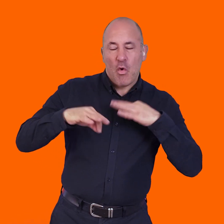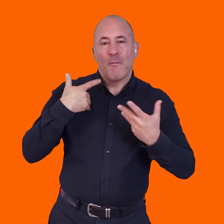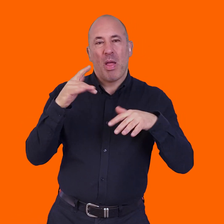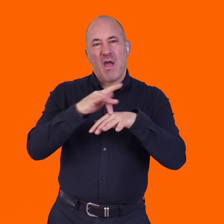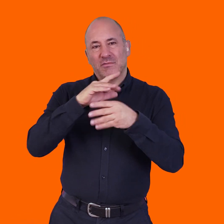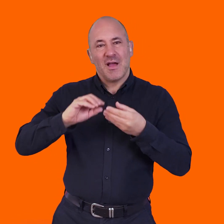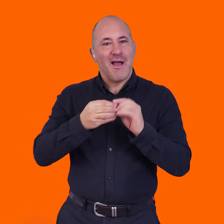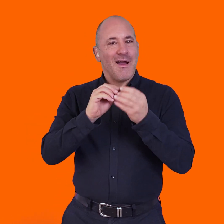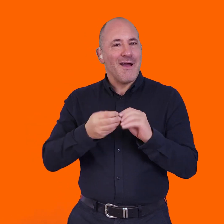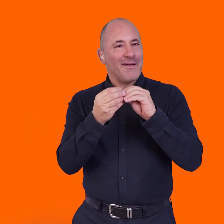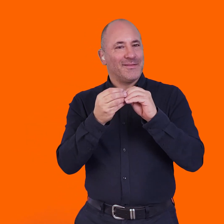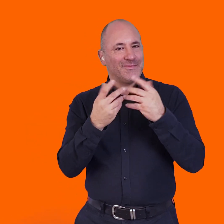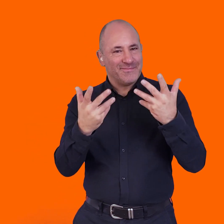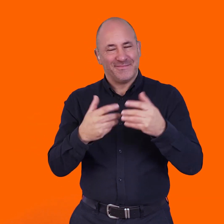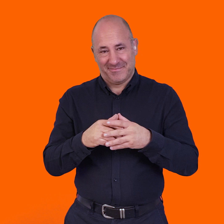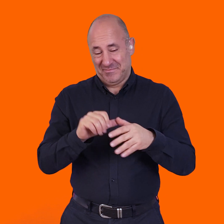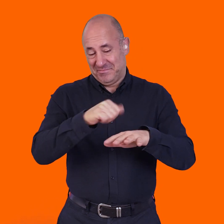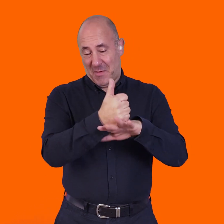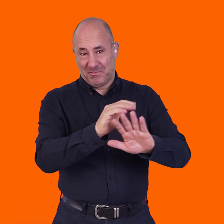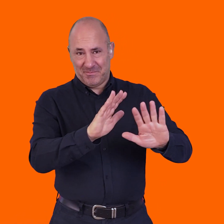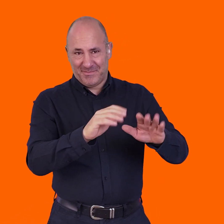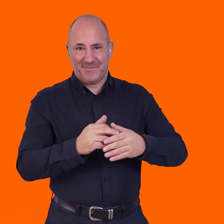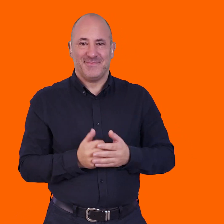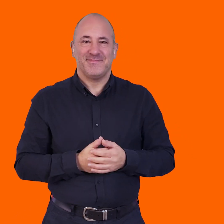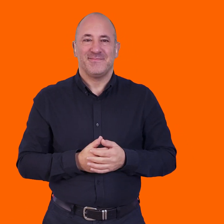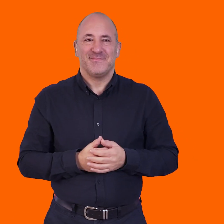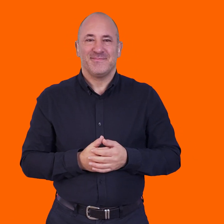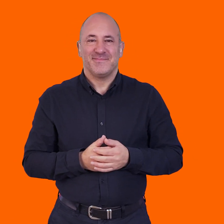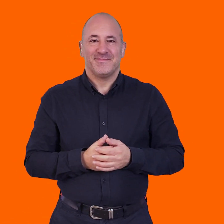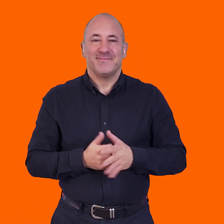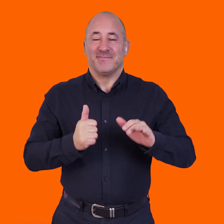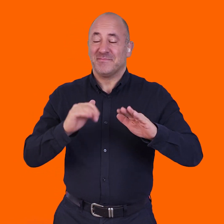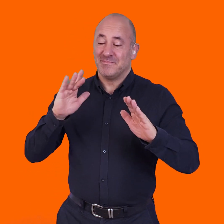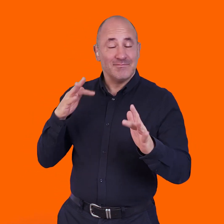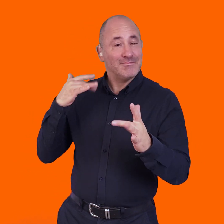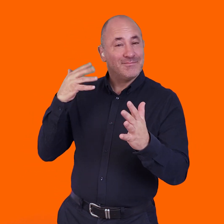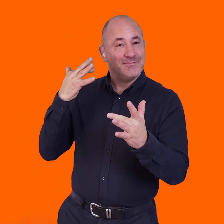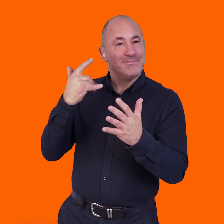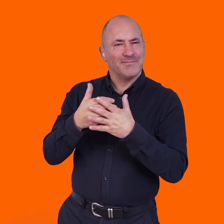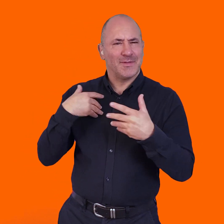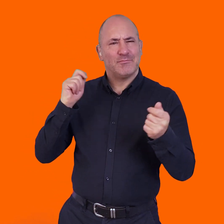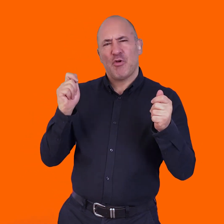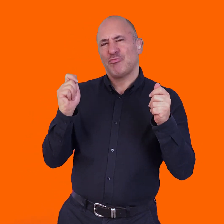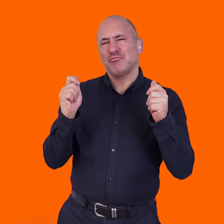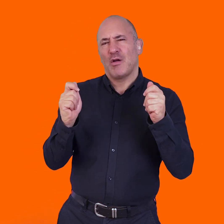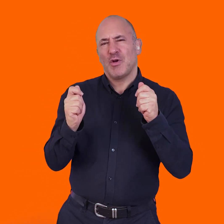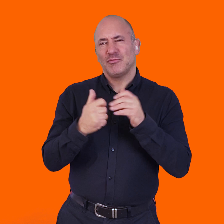develop skills as performers and theater makers. And then over of the year will change quite a lot.